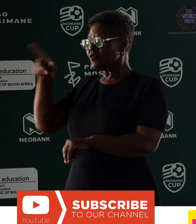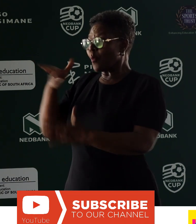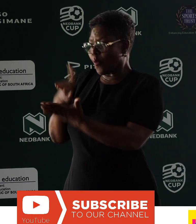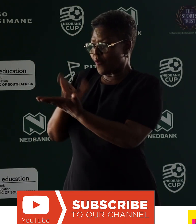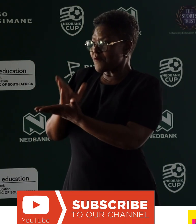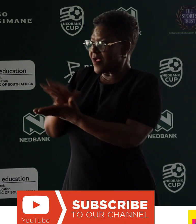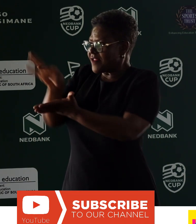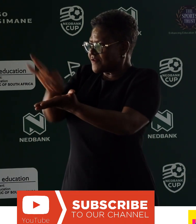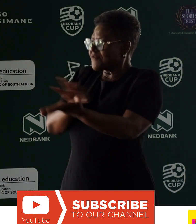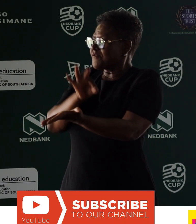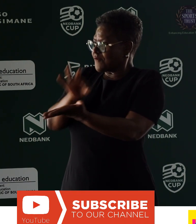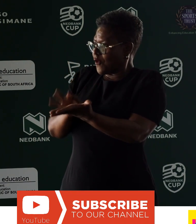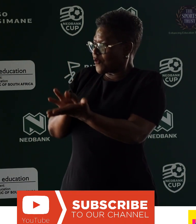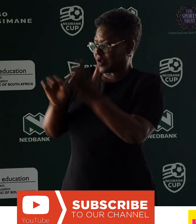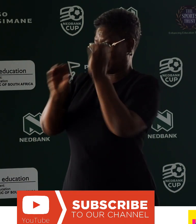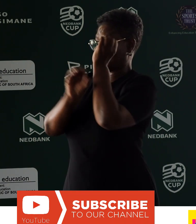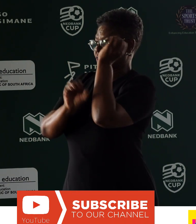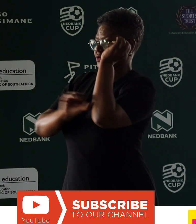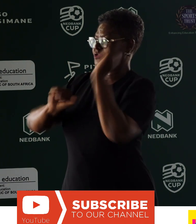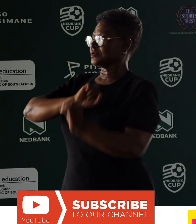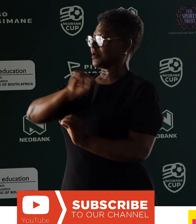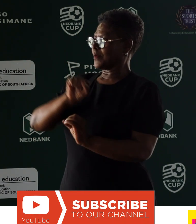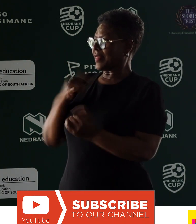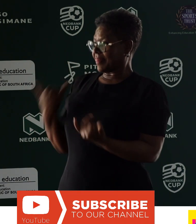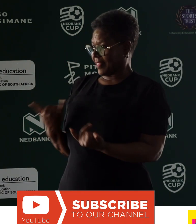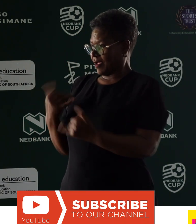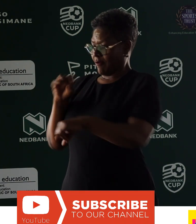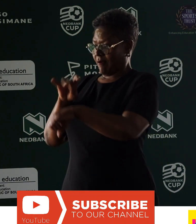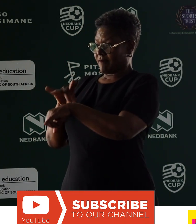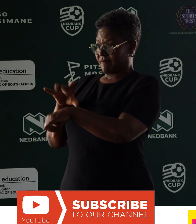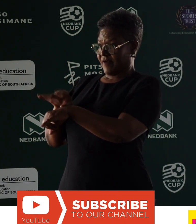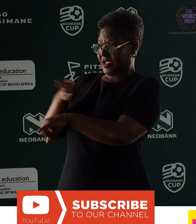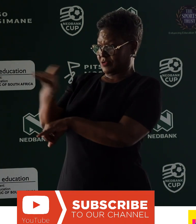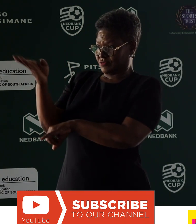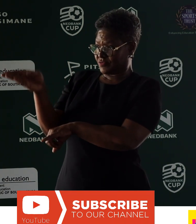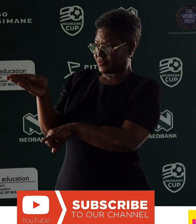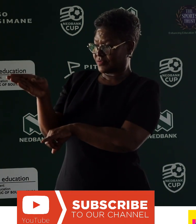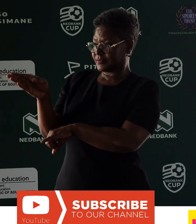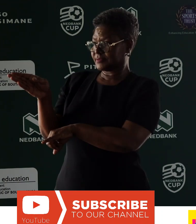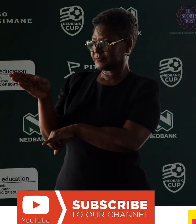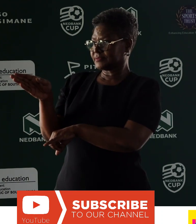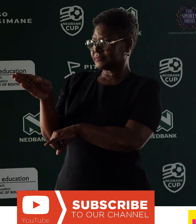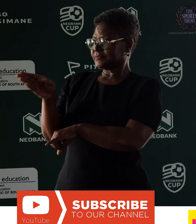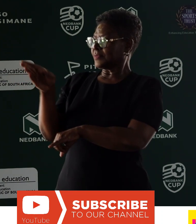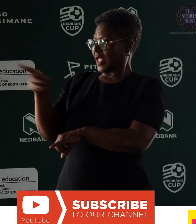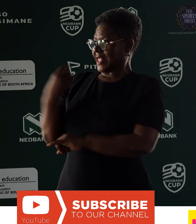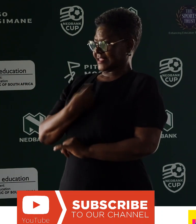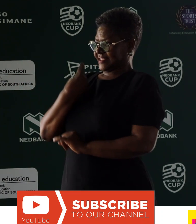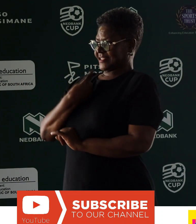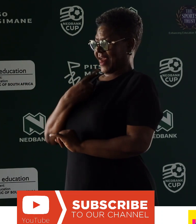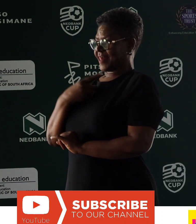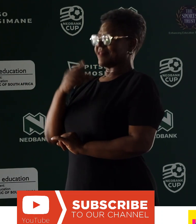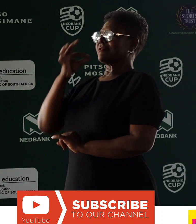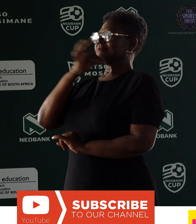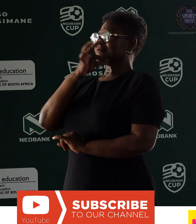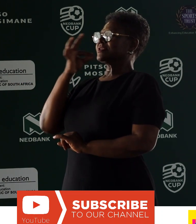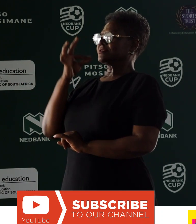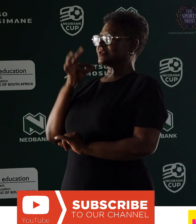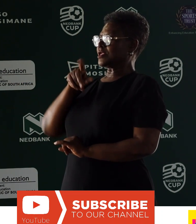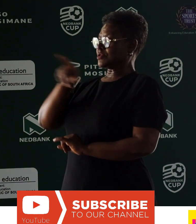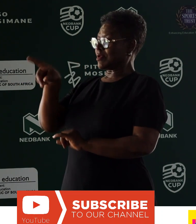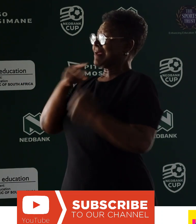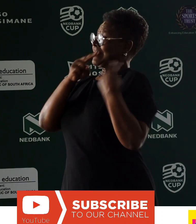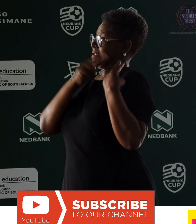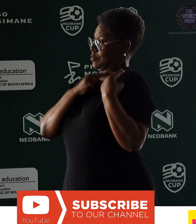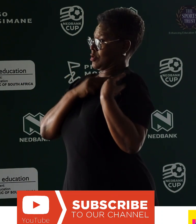shine in our constitution. And my advice to you. I think you must say to yourself, you have an obligation